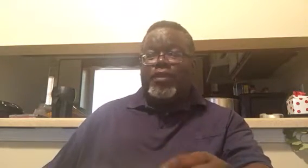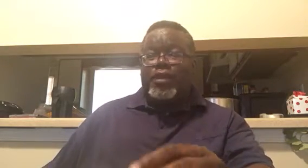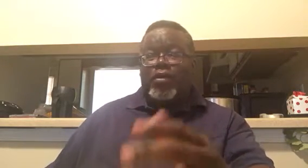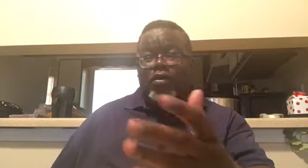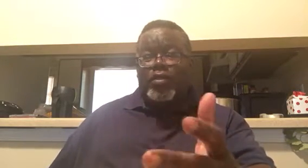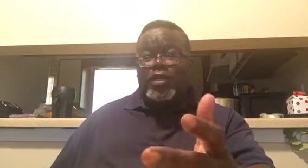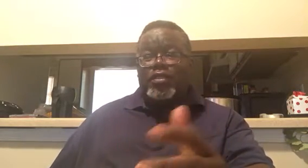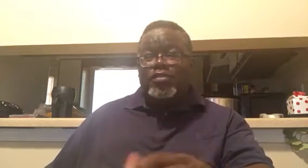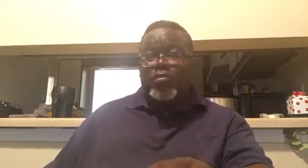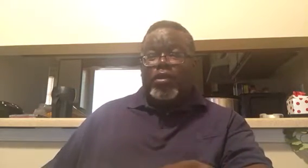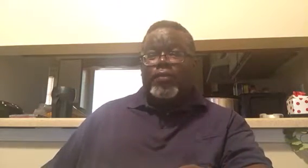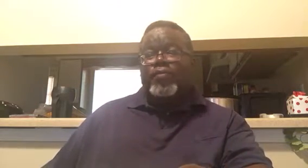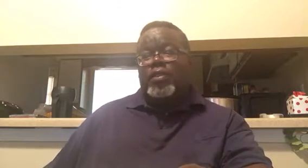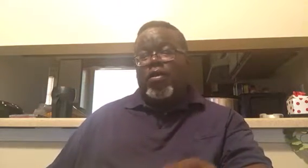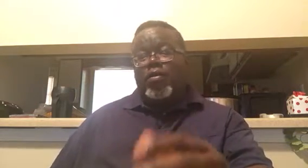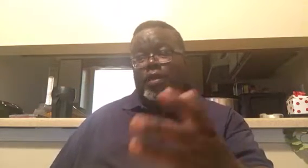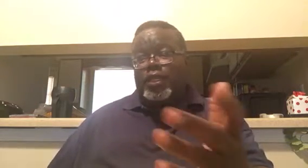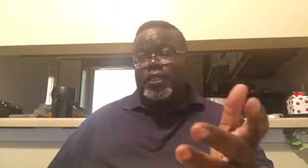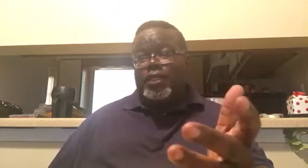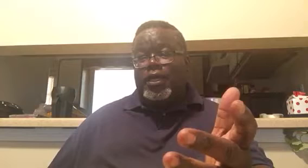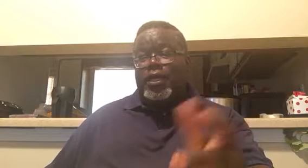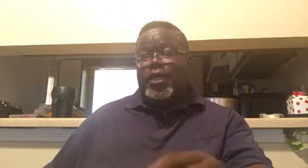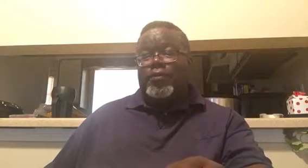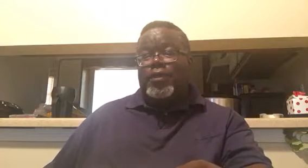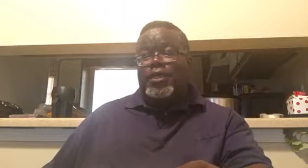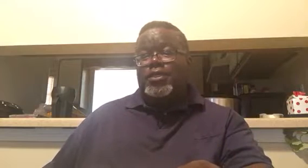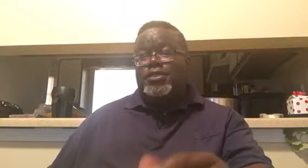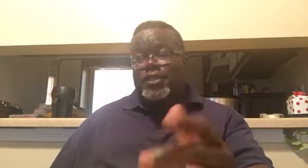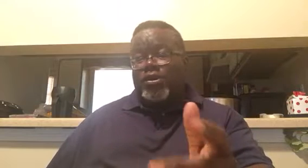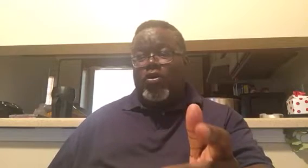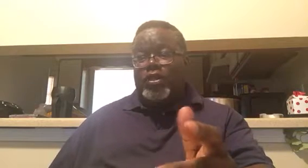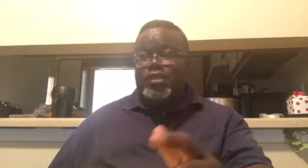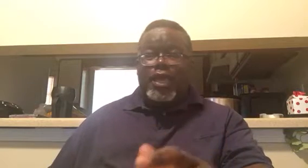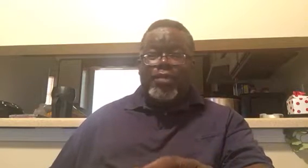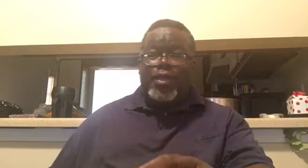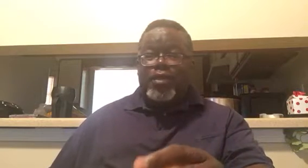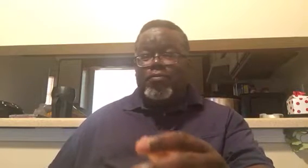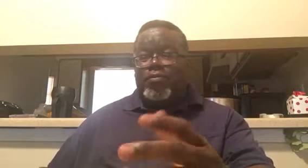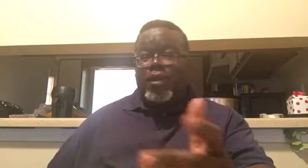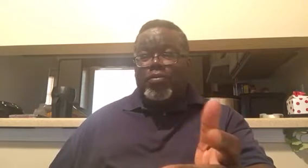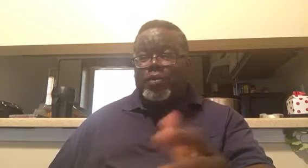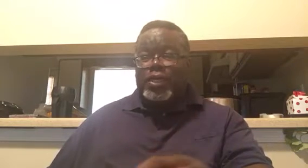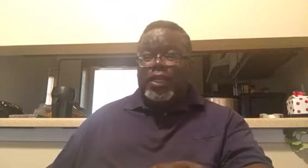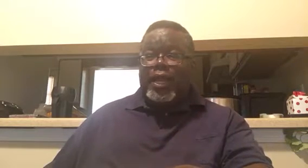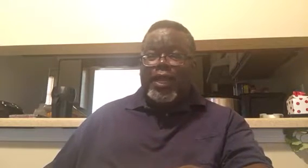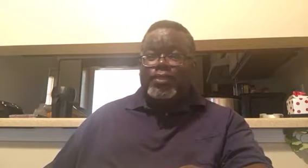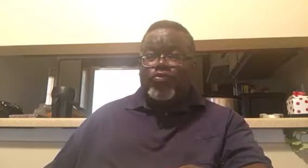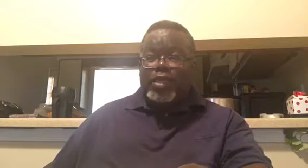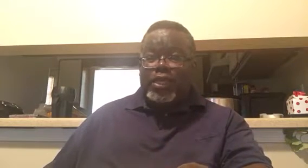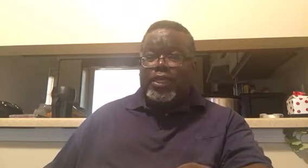already this month, already since August came in, probably in the last week.